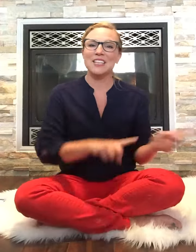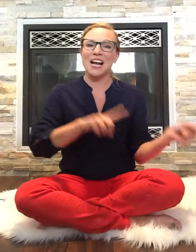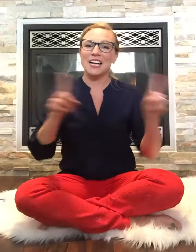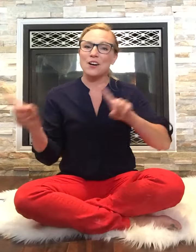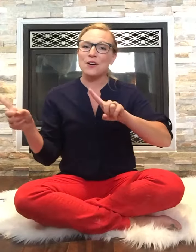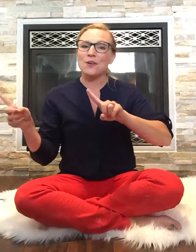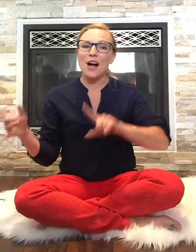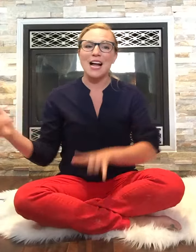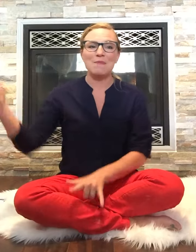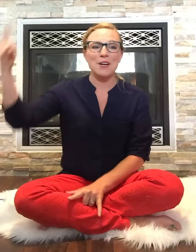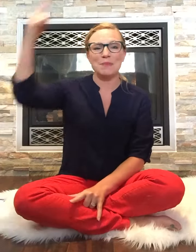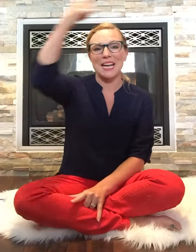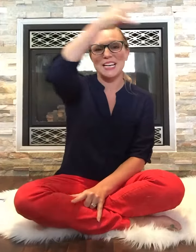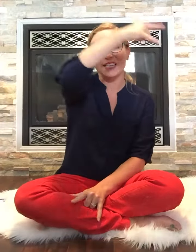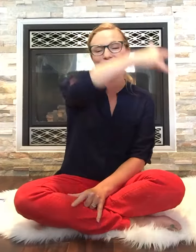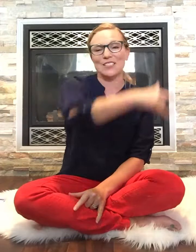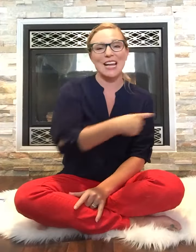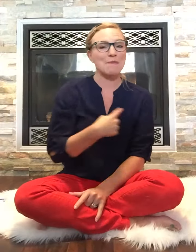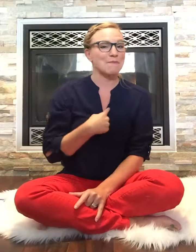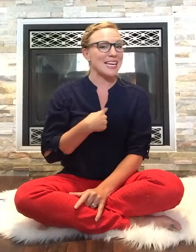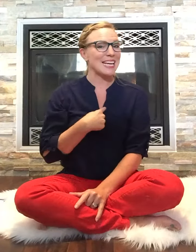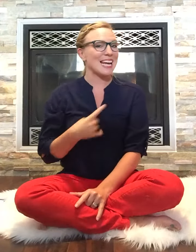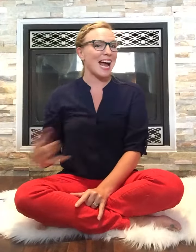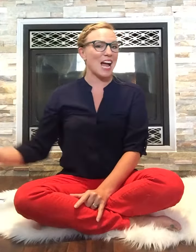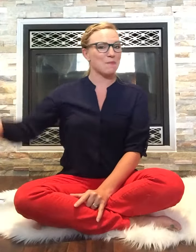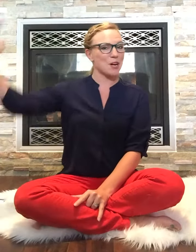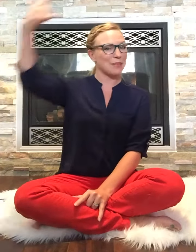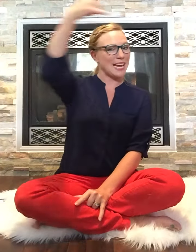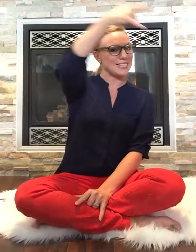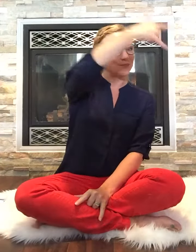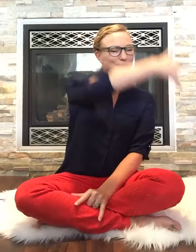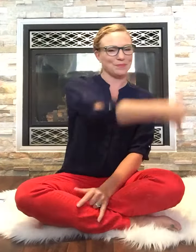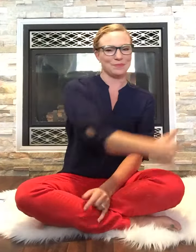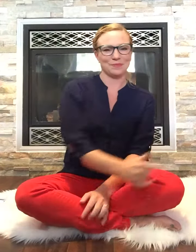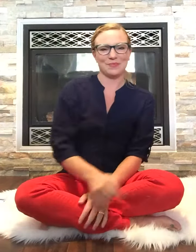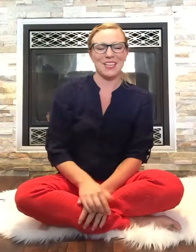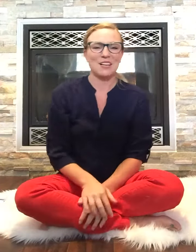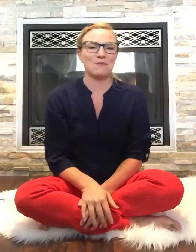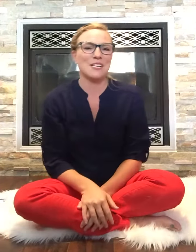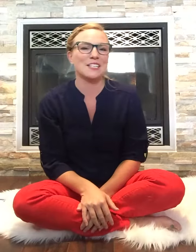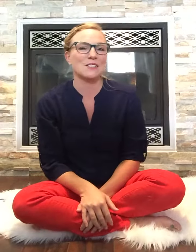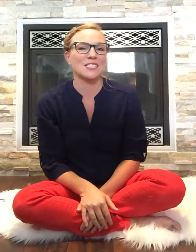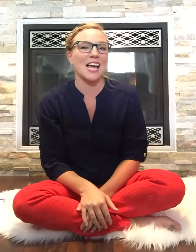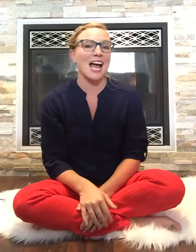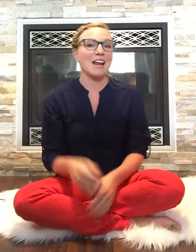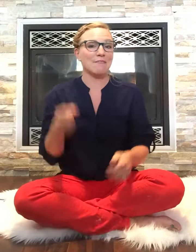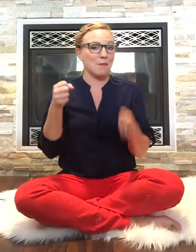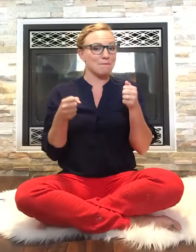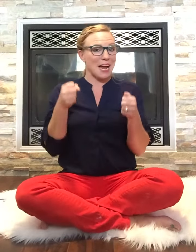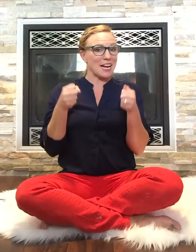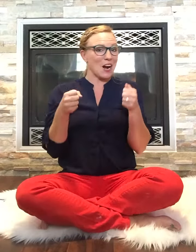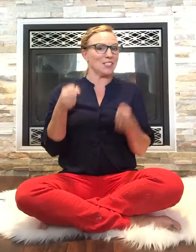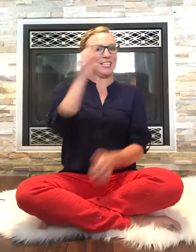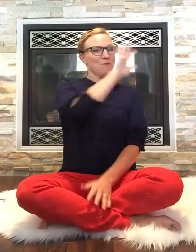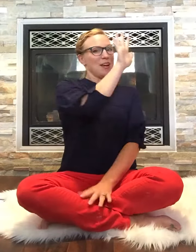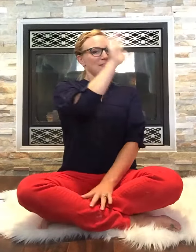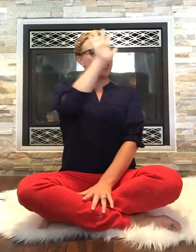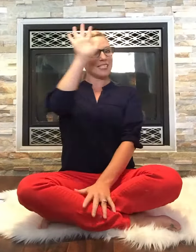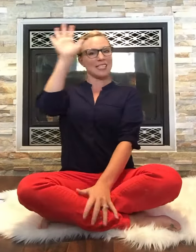I go I'm on a plane look at me I'm on a plane fastened and tied window side from my car seat waving to the